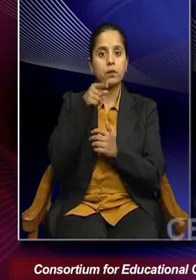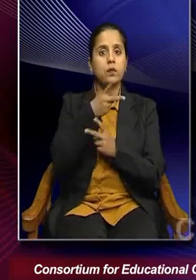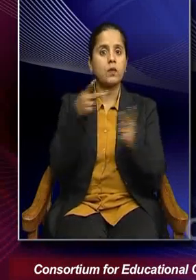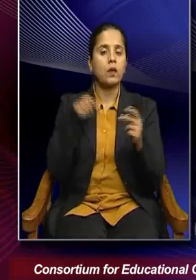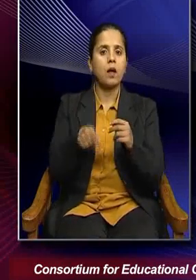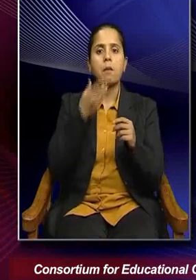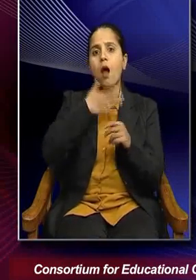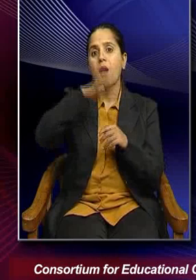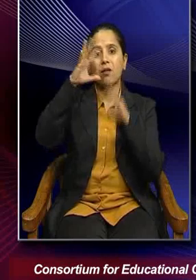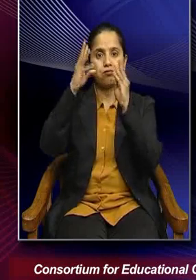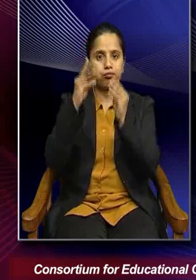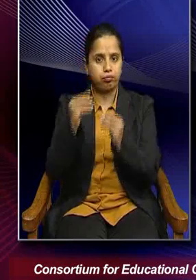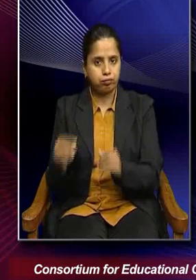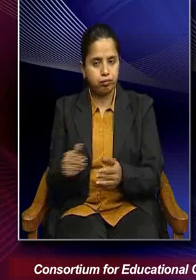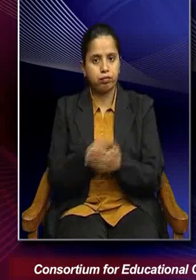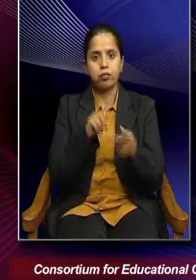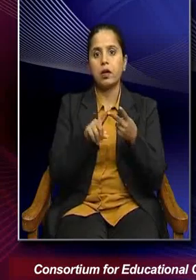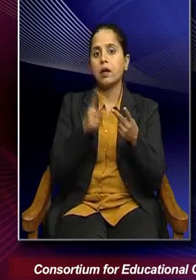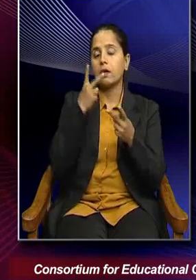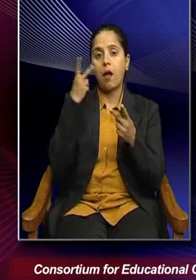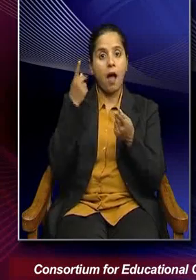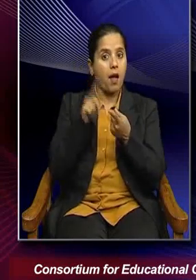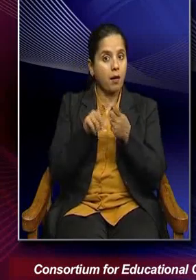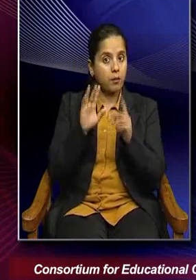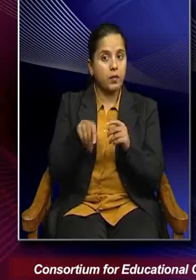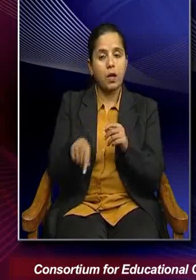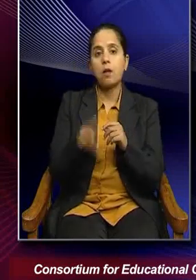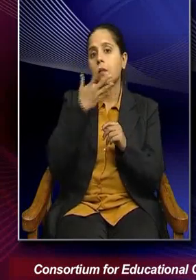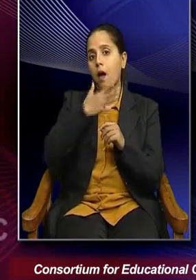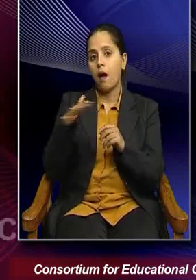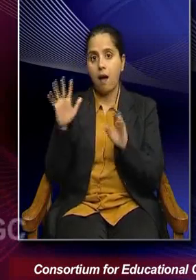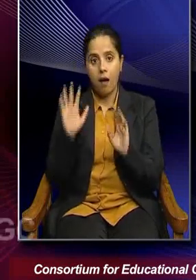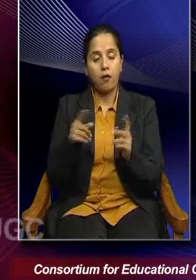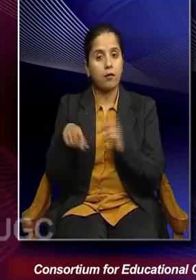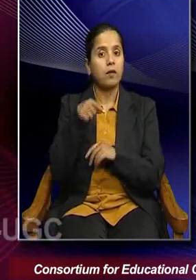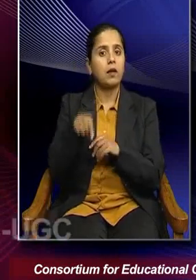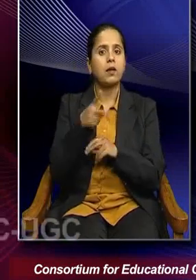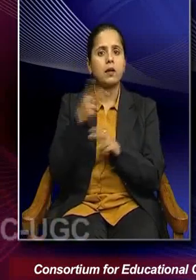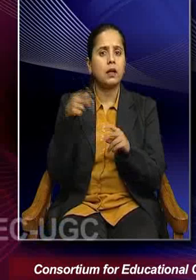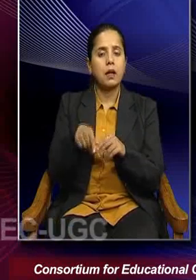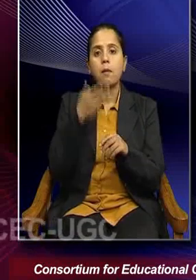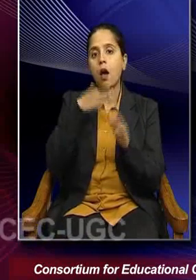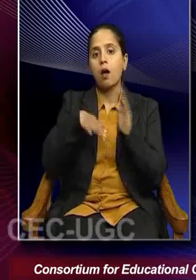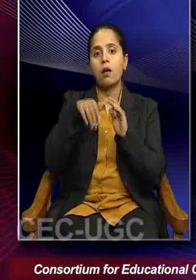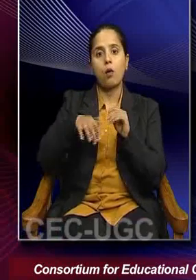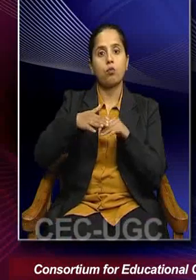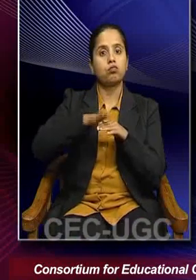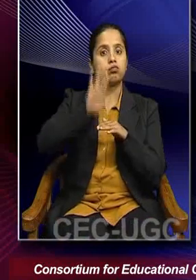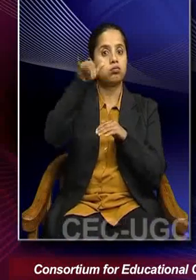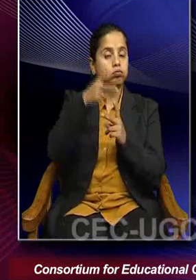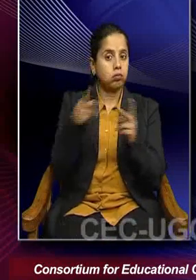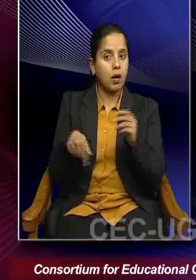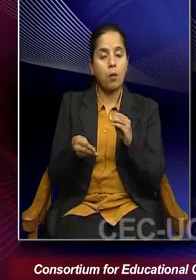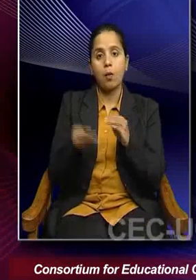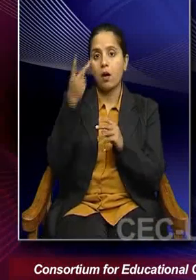glacier, there is glacial retreat, there is also ocean acidification, sea levels are rising, there is increasing